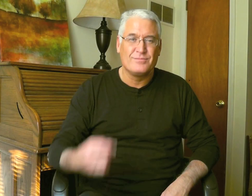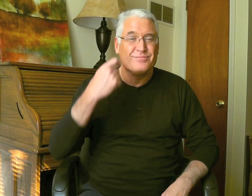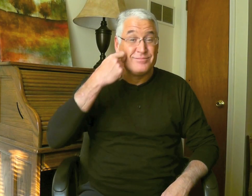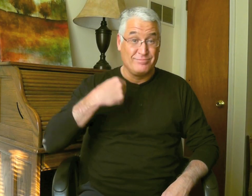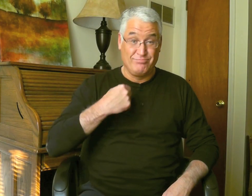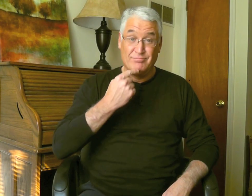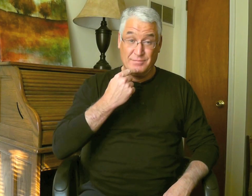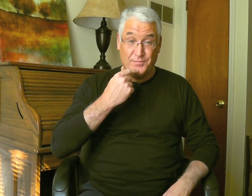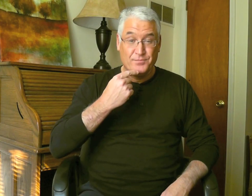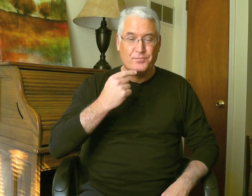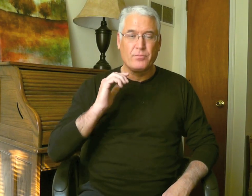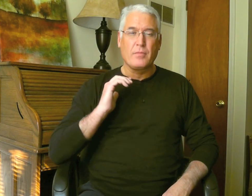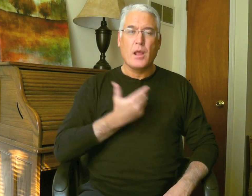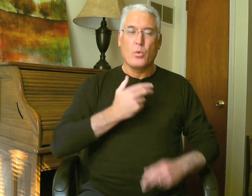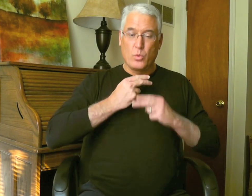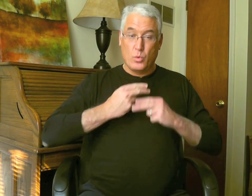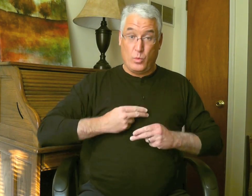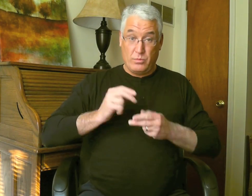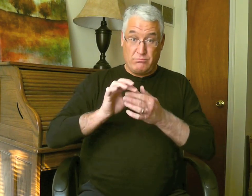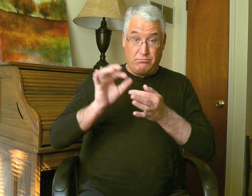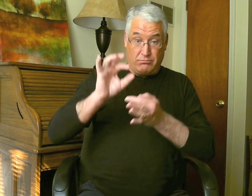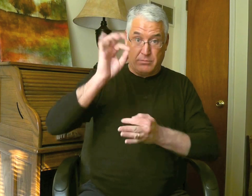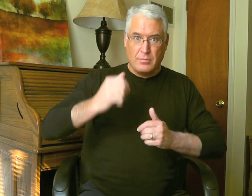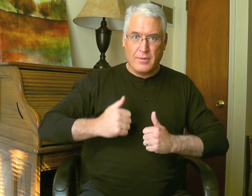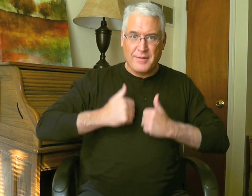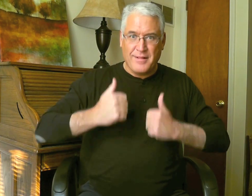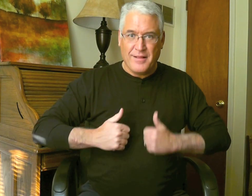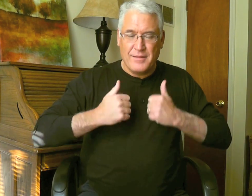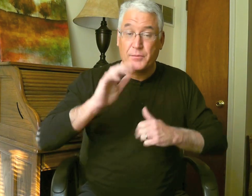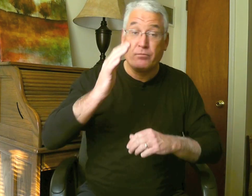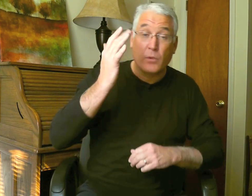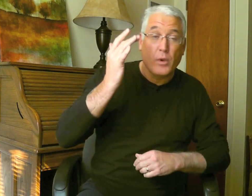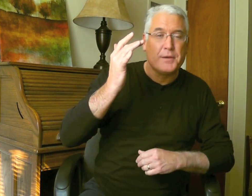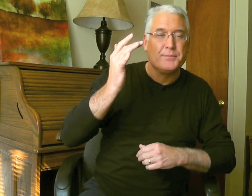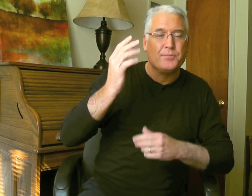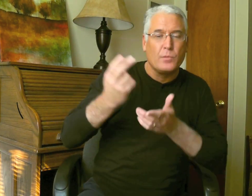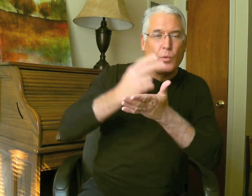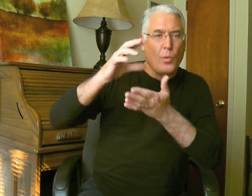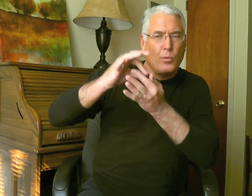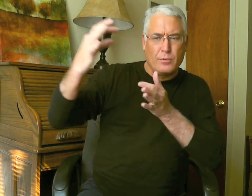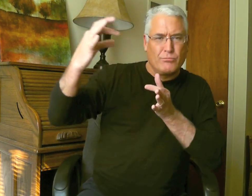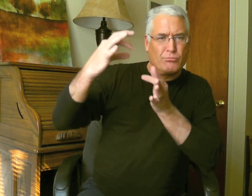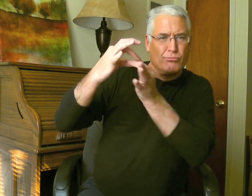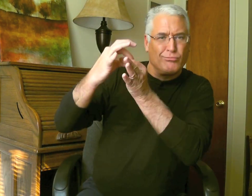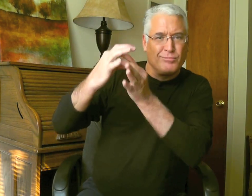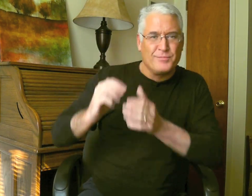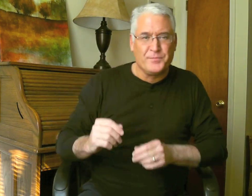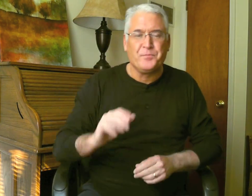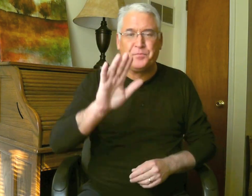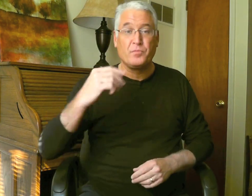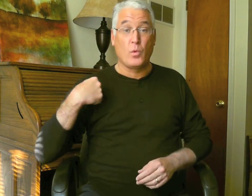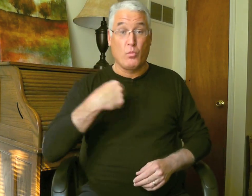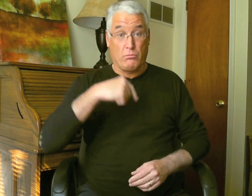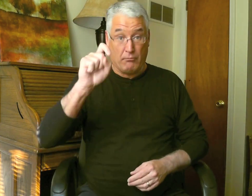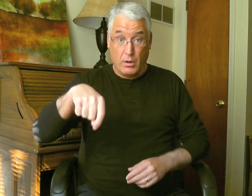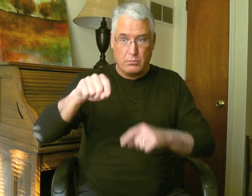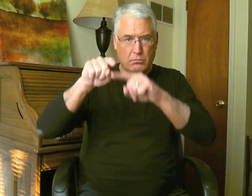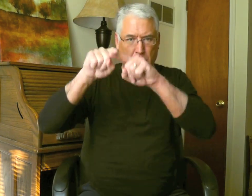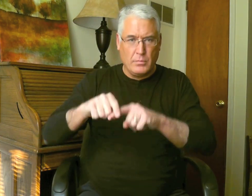Recently, I said that our human spirit, our life, is connected with the Holy Spirit.